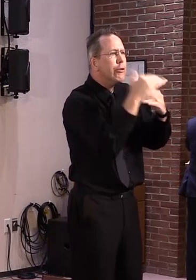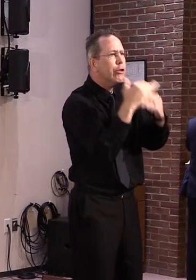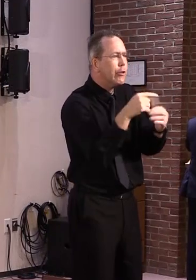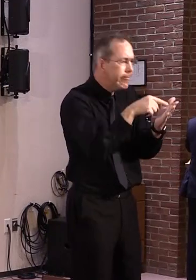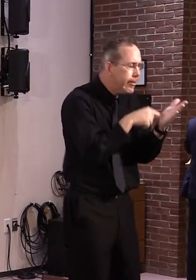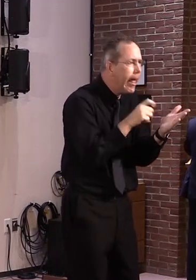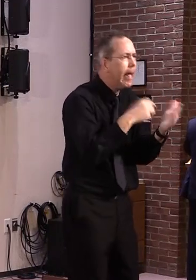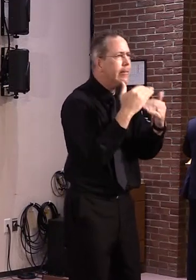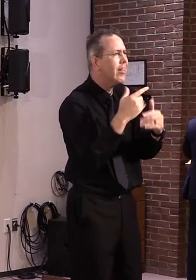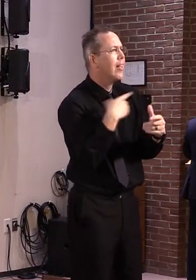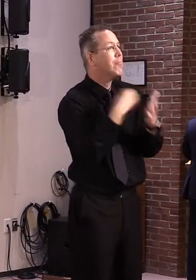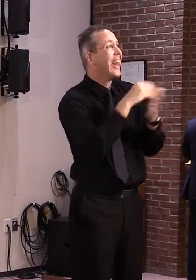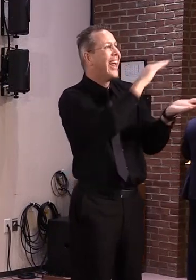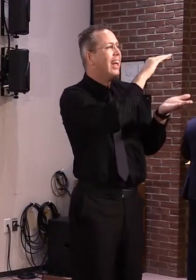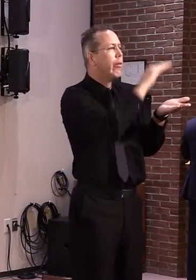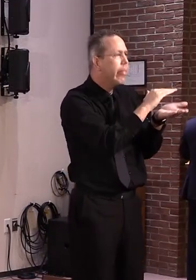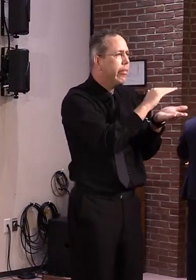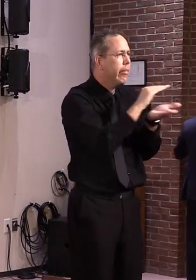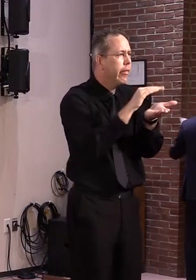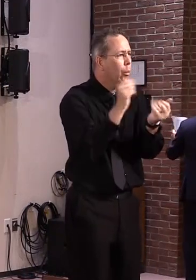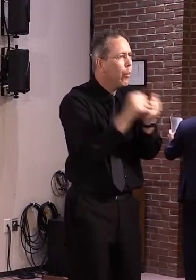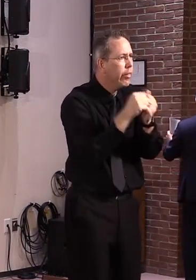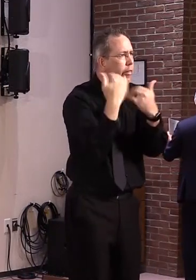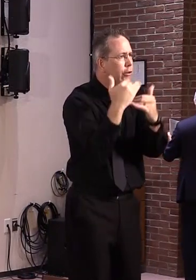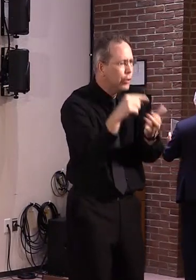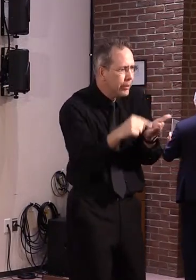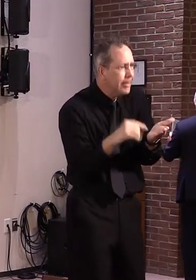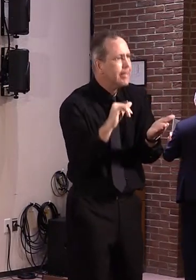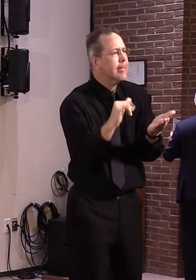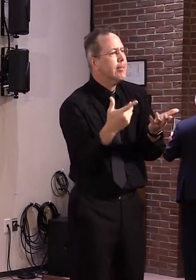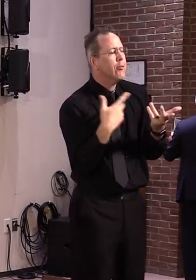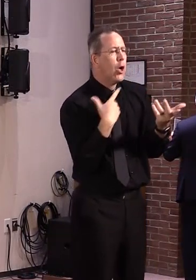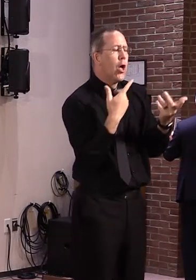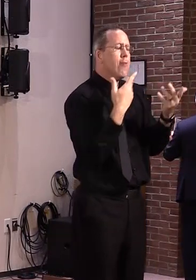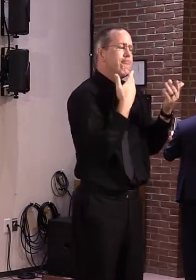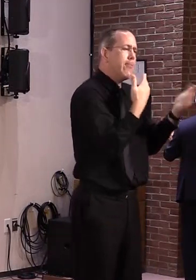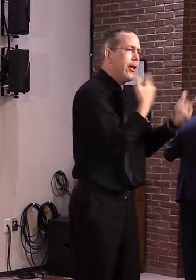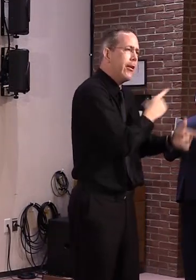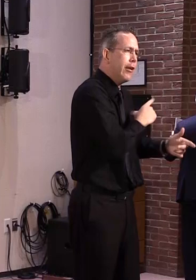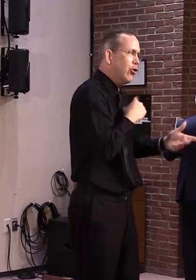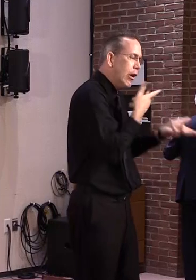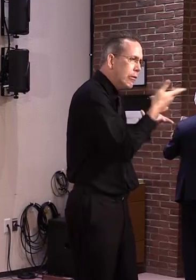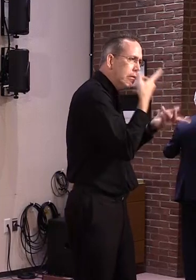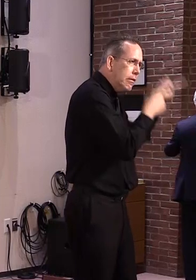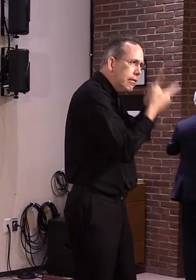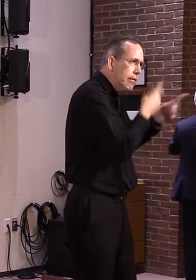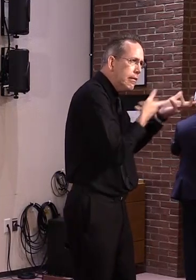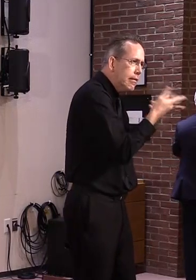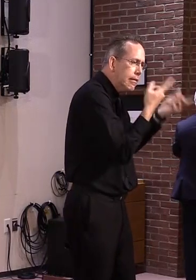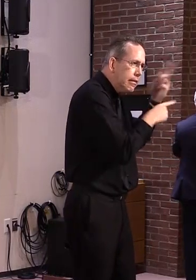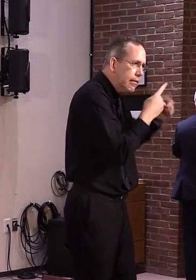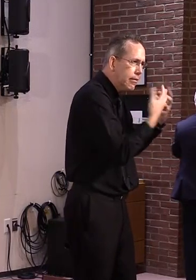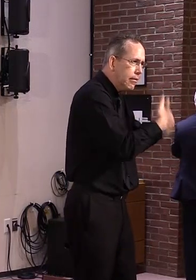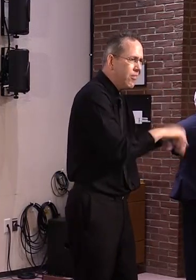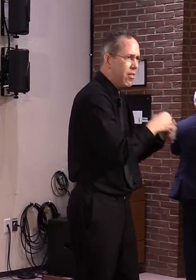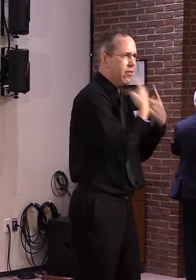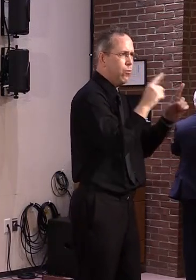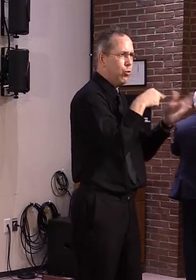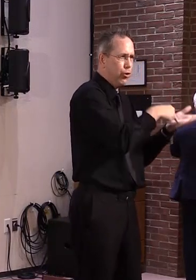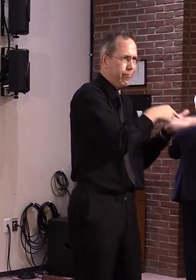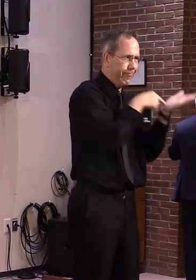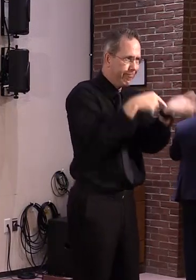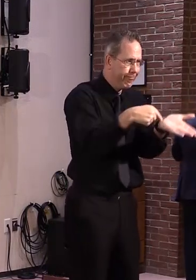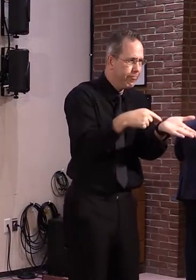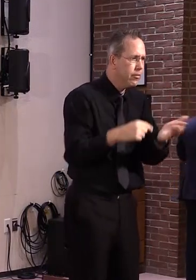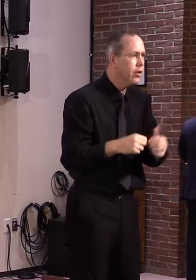to do all we can to save businesses and jobs throughout the state. Now, it's important to note that some of the funding